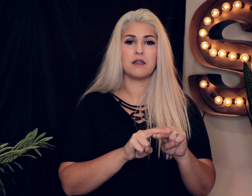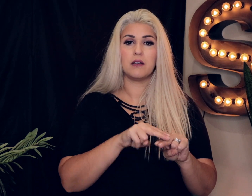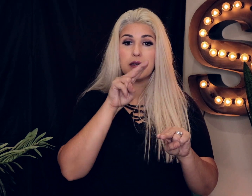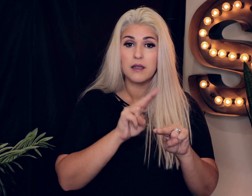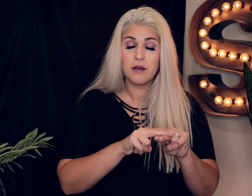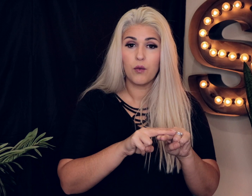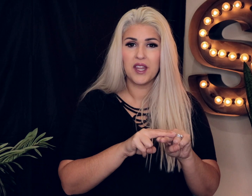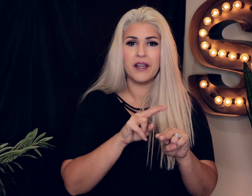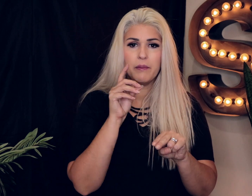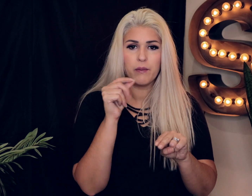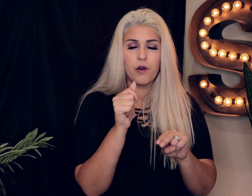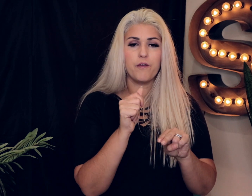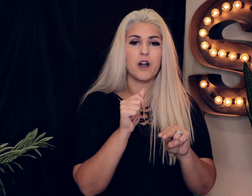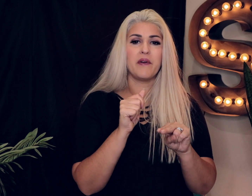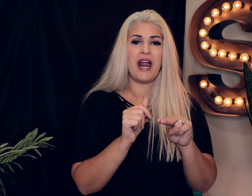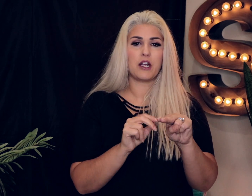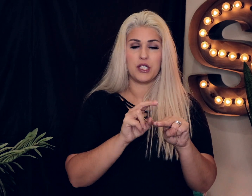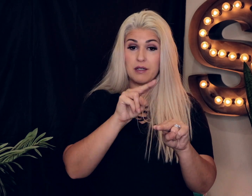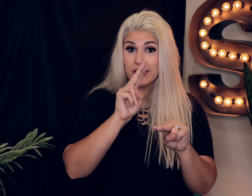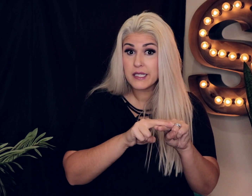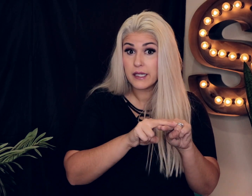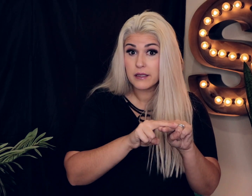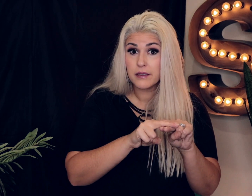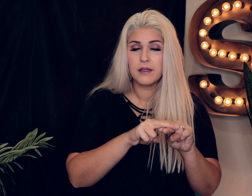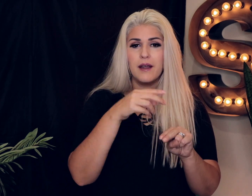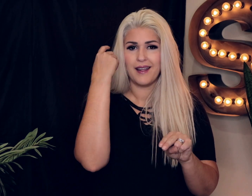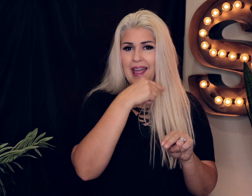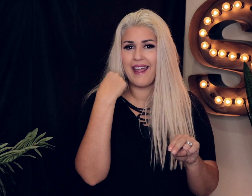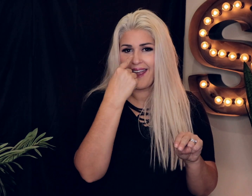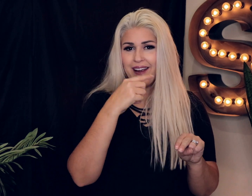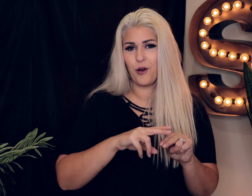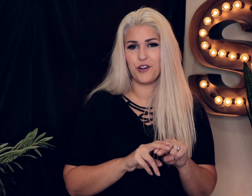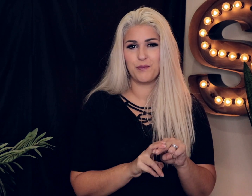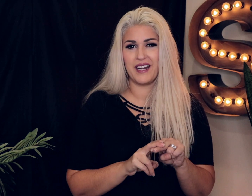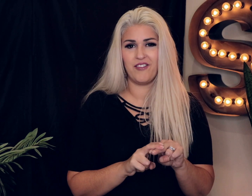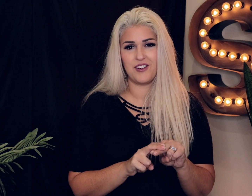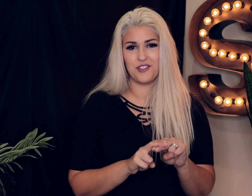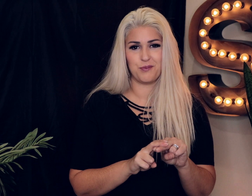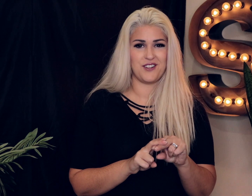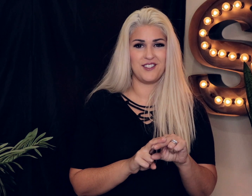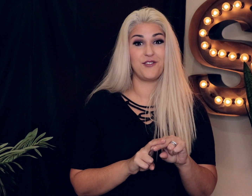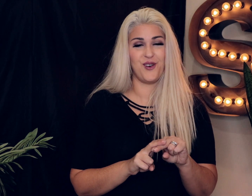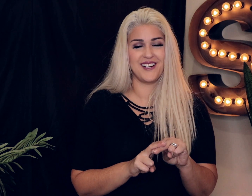with a little more firm of an action sit and corresponding facial expressions of course